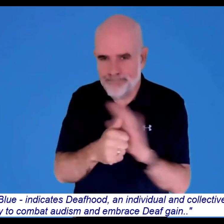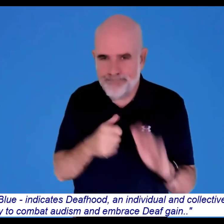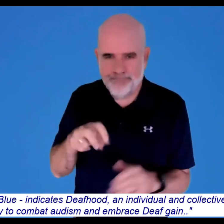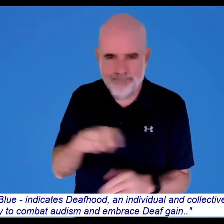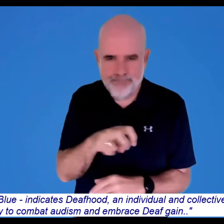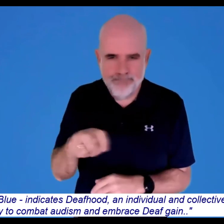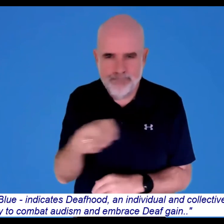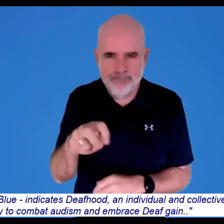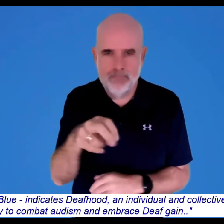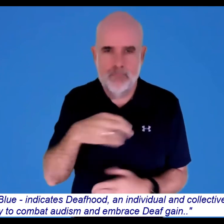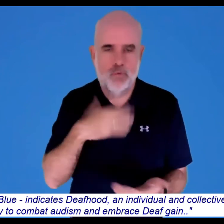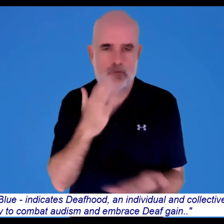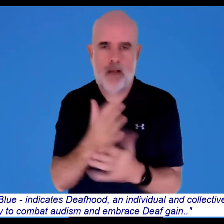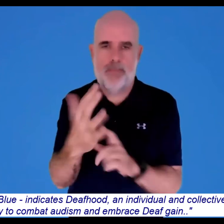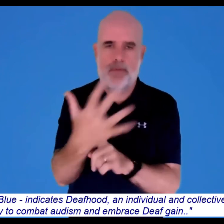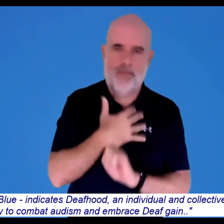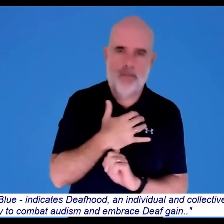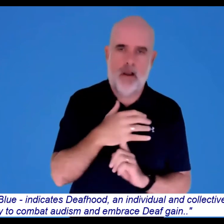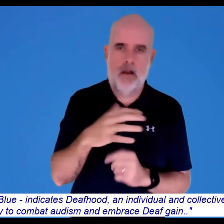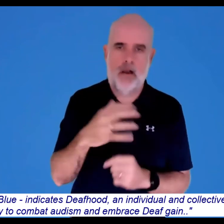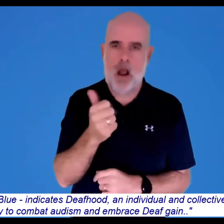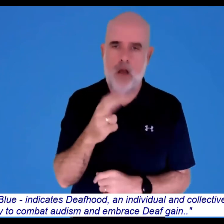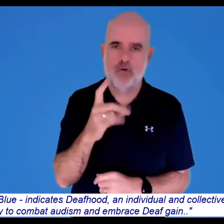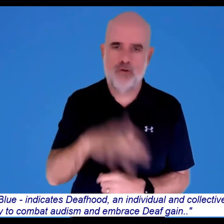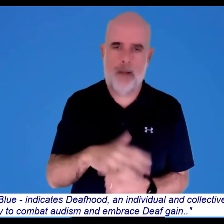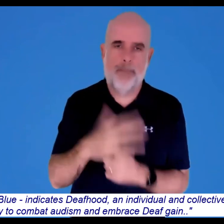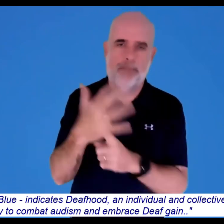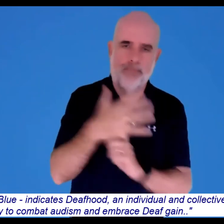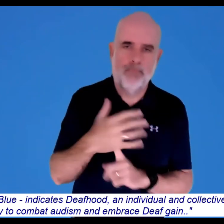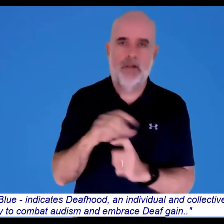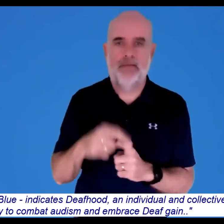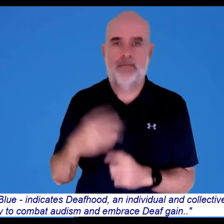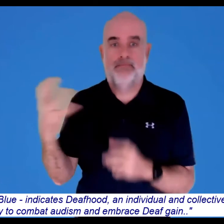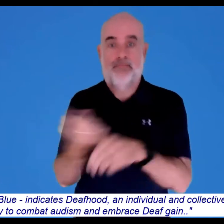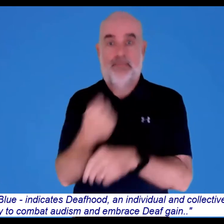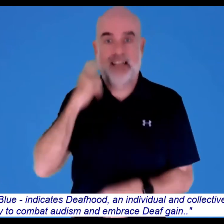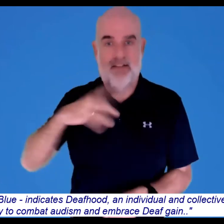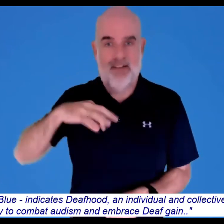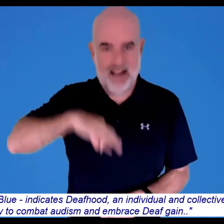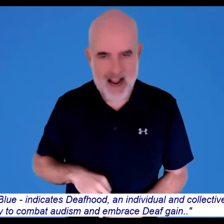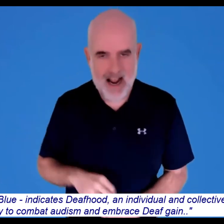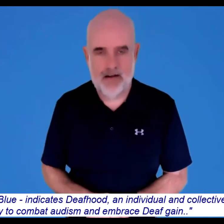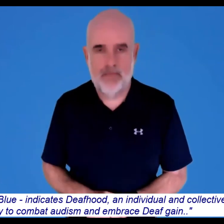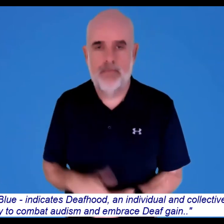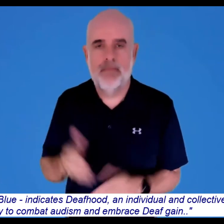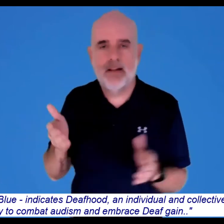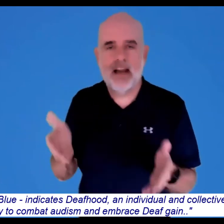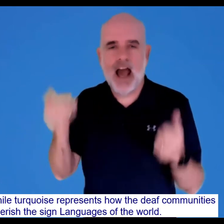and collective journey to combat audism and embrace Deaf gain,